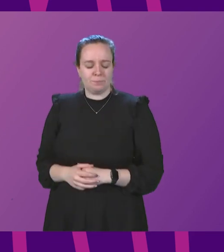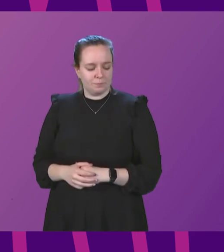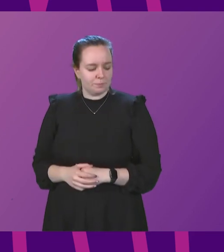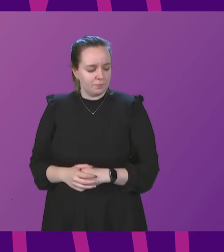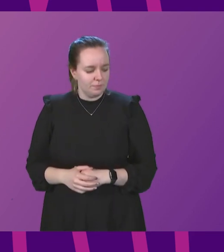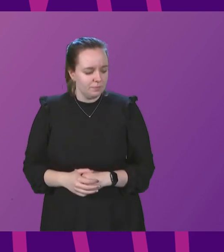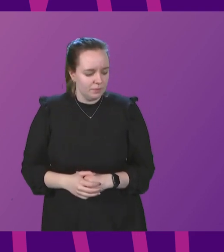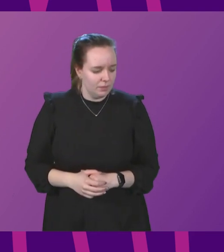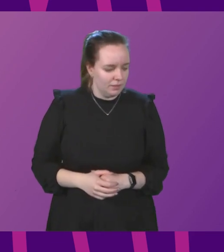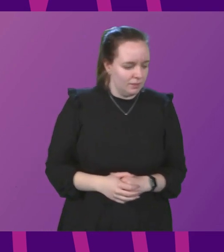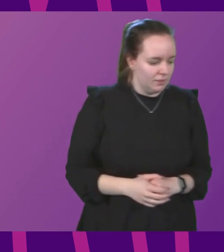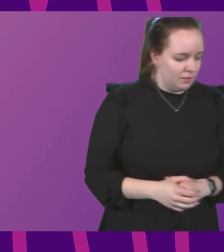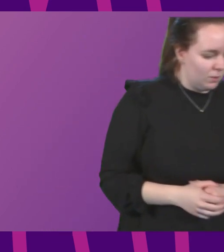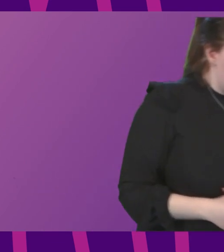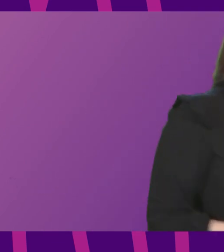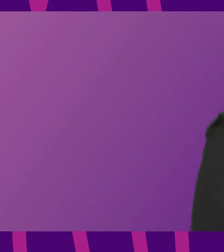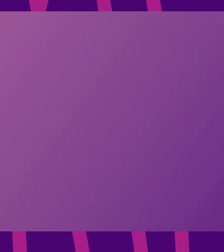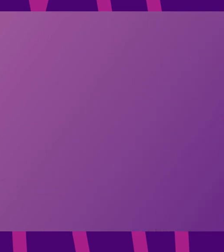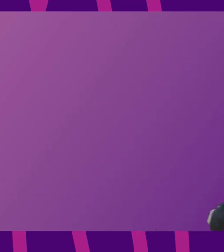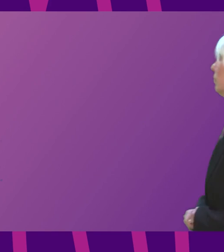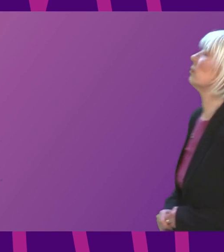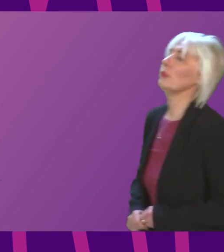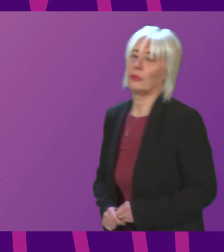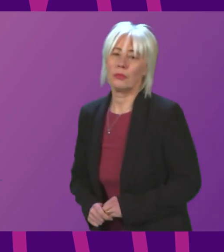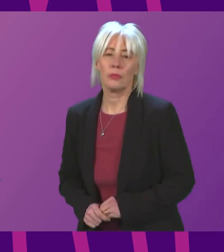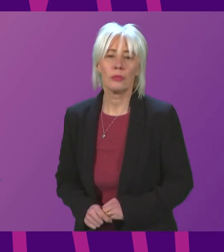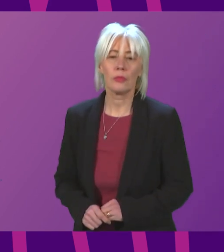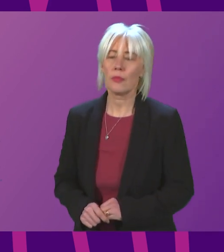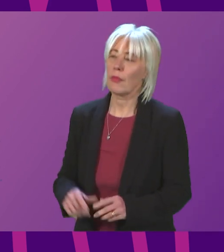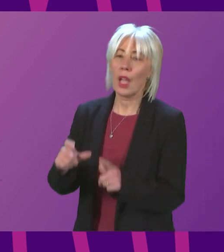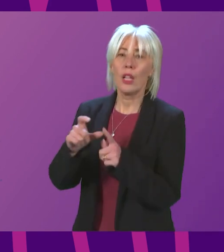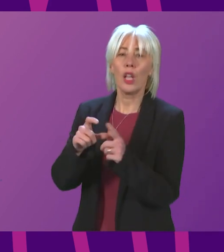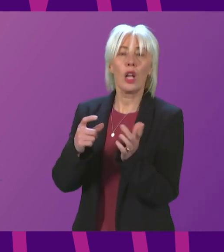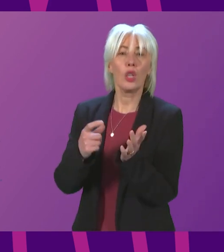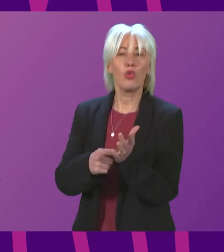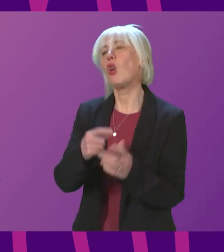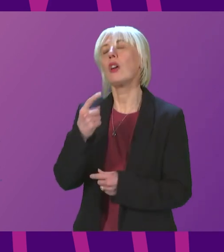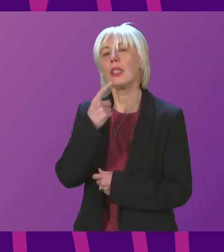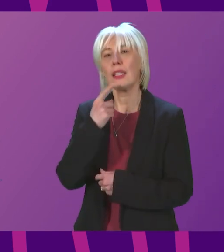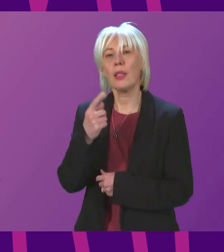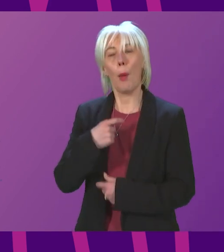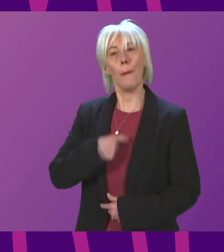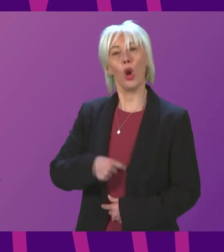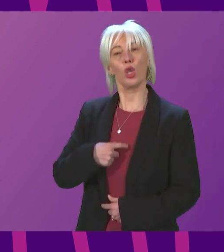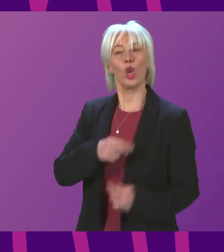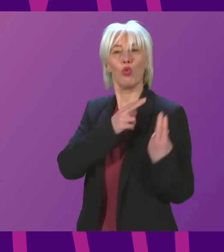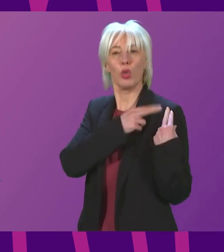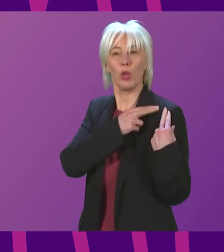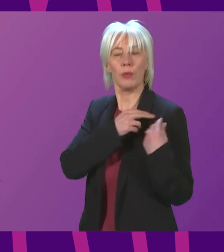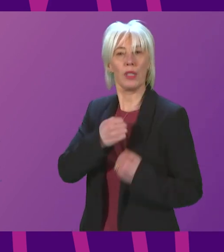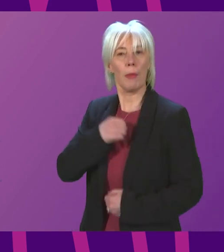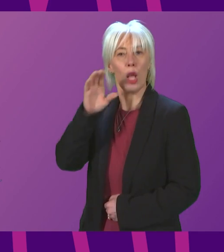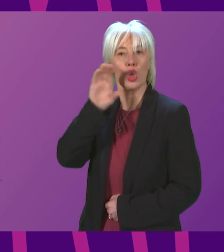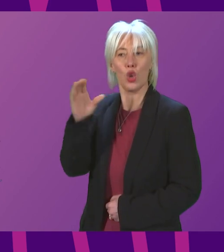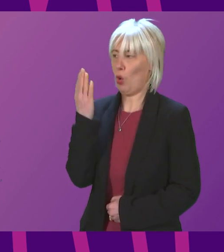you very much President Officer Douglas Ross refers to personal responsibility but in my supermarket at the